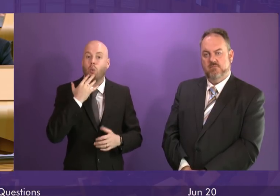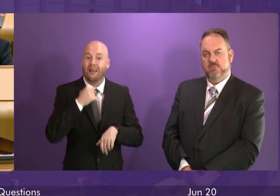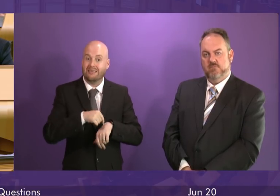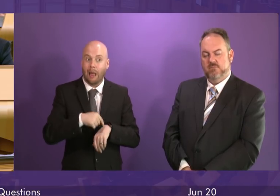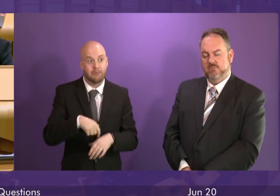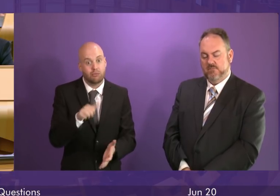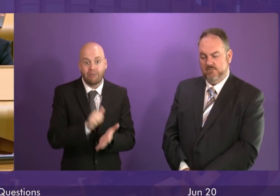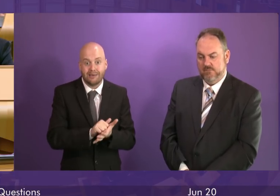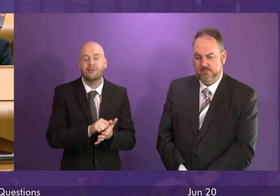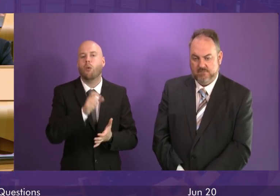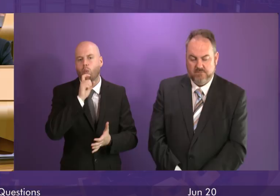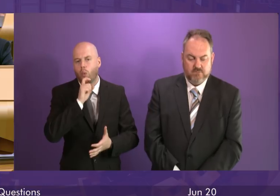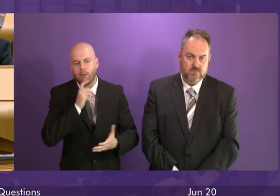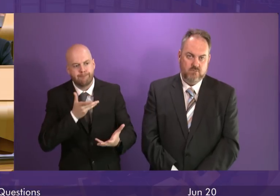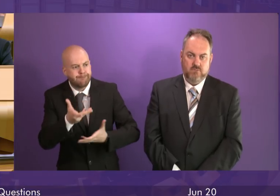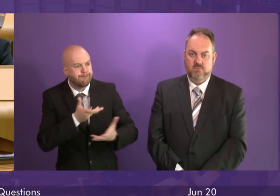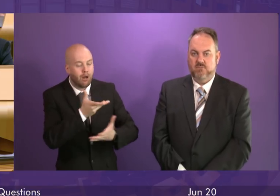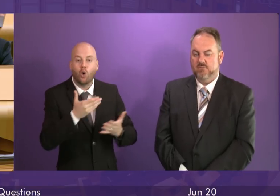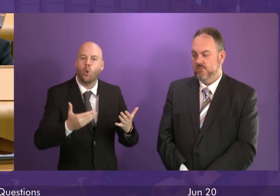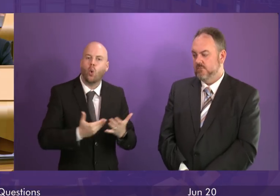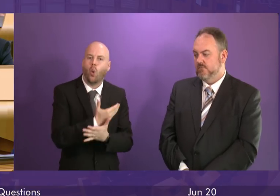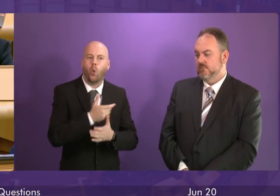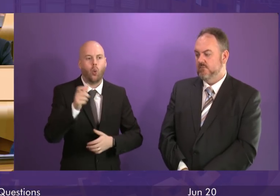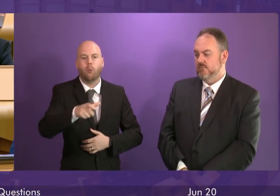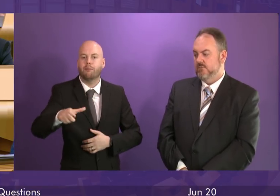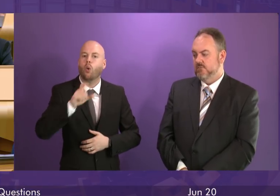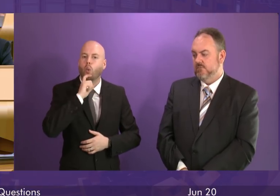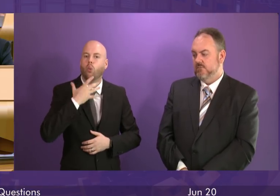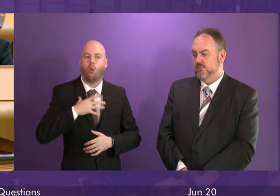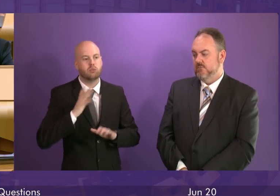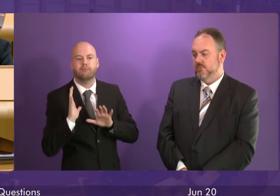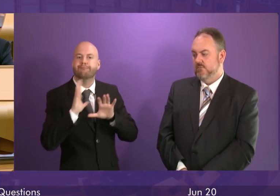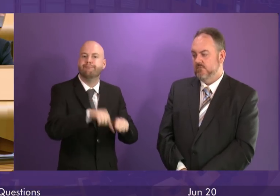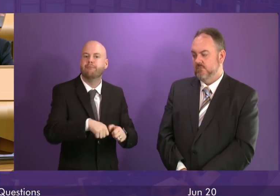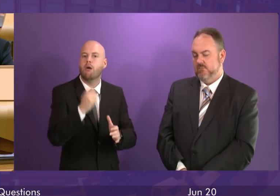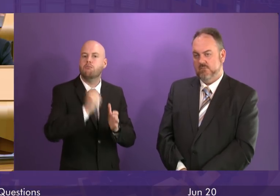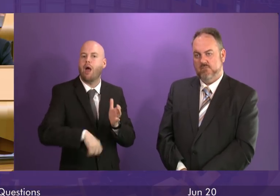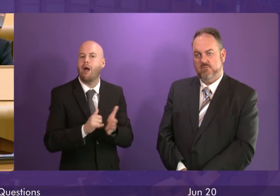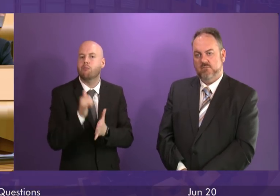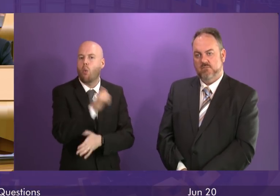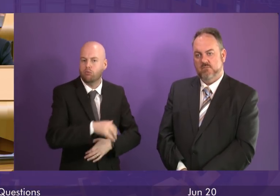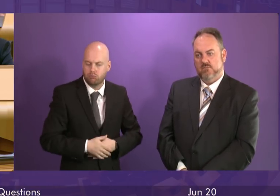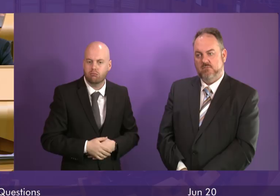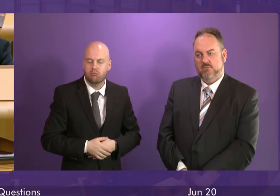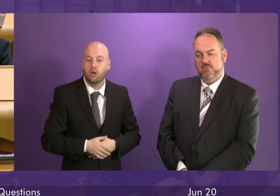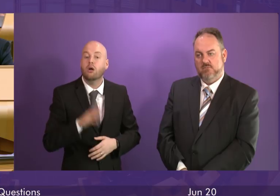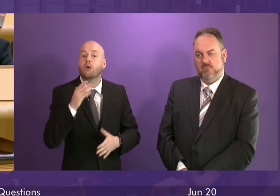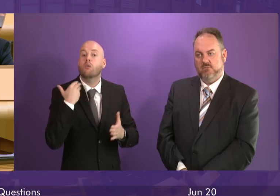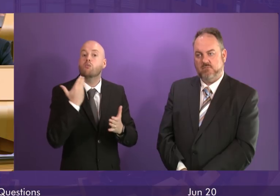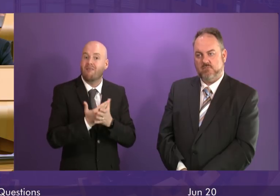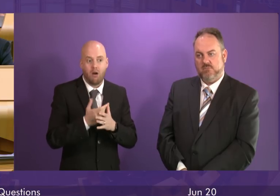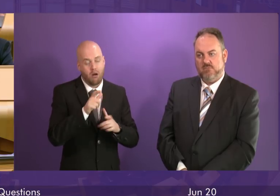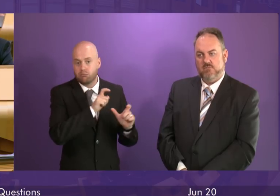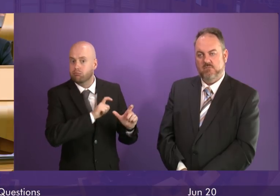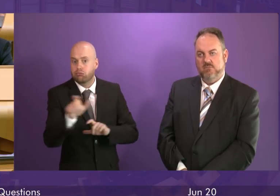proposals for developing the business under new ownership. Good progress continues to be made by the airport to increase revenue, deliver operating efficiencies